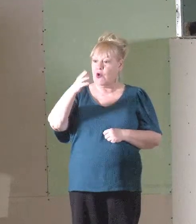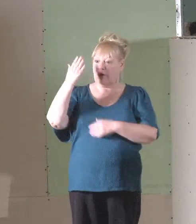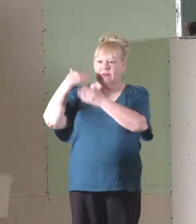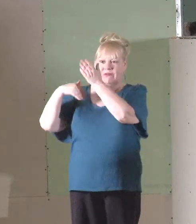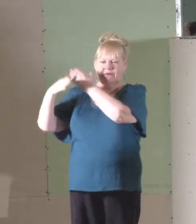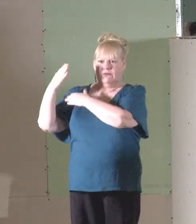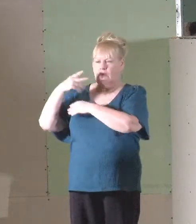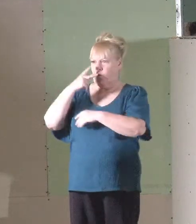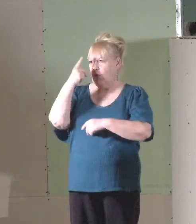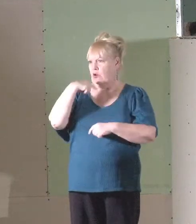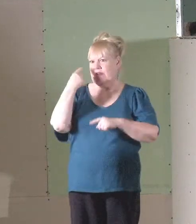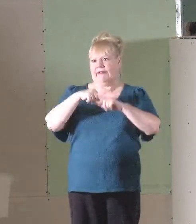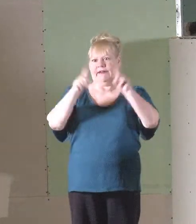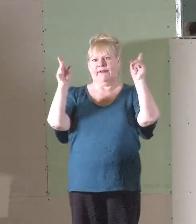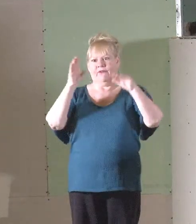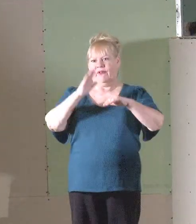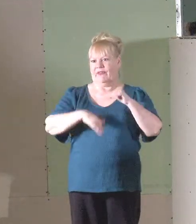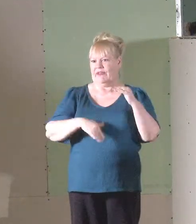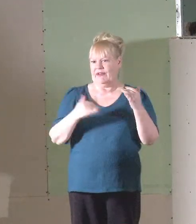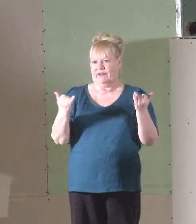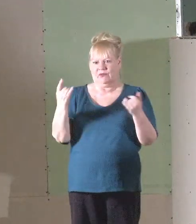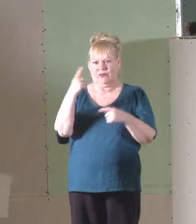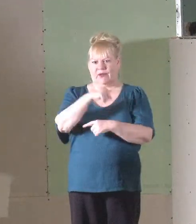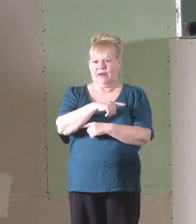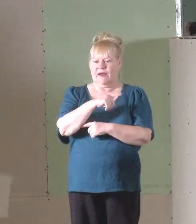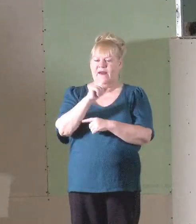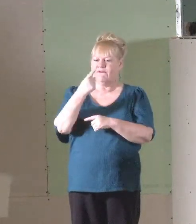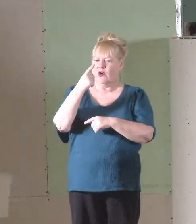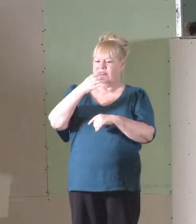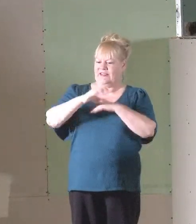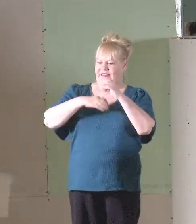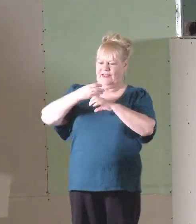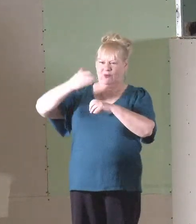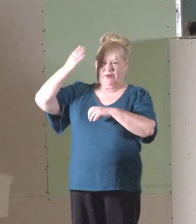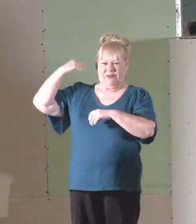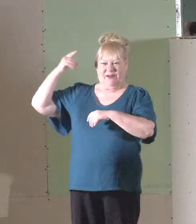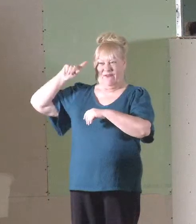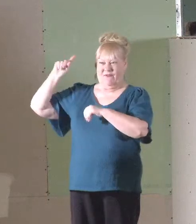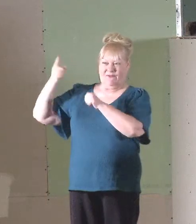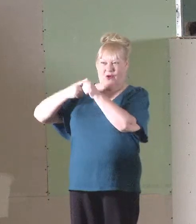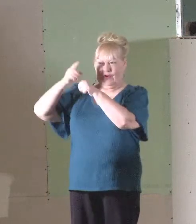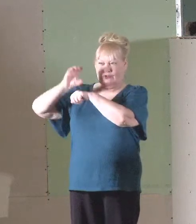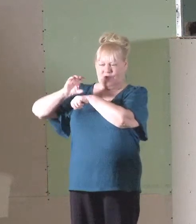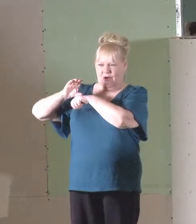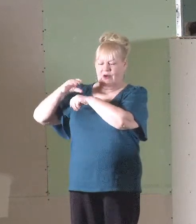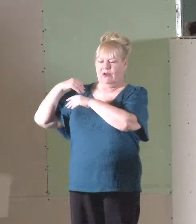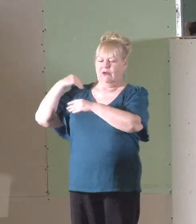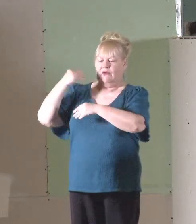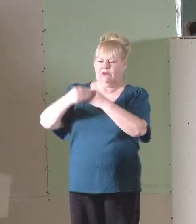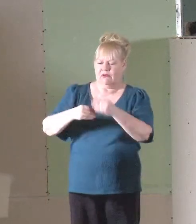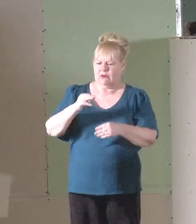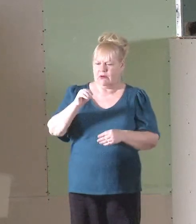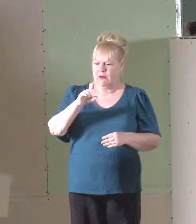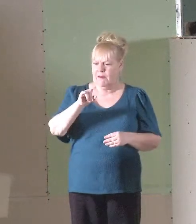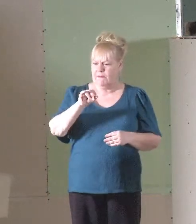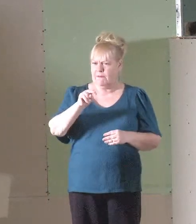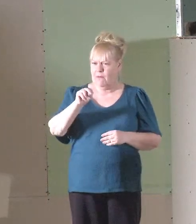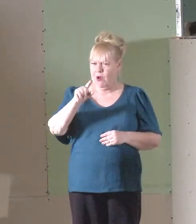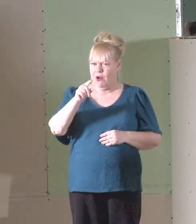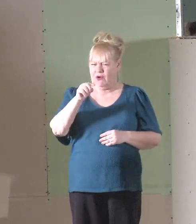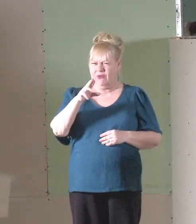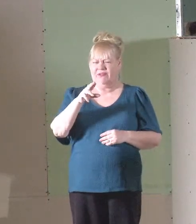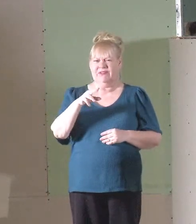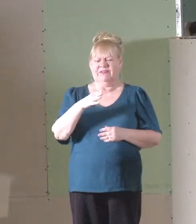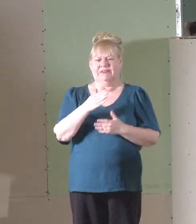church of the first century. She had corrupt leadership who had introduced many unbiblical doctrines.